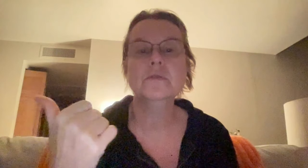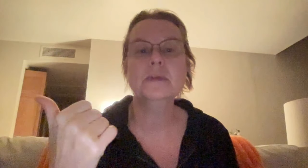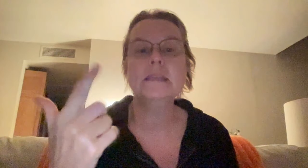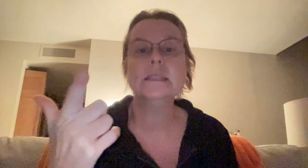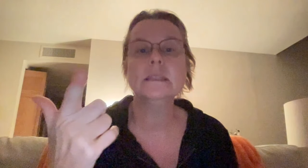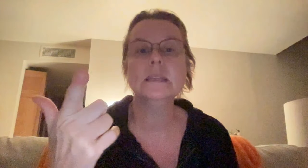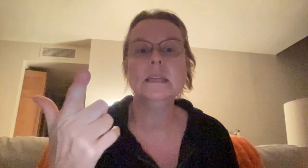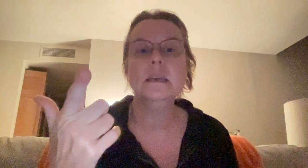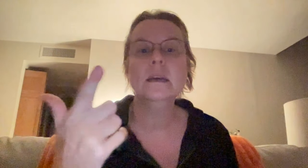basically